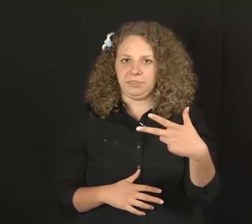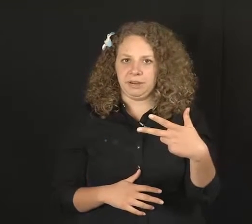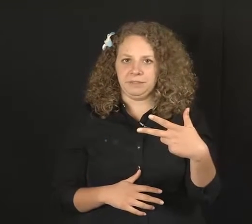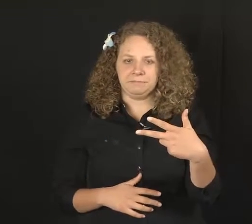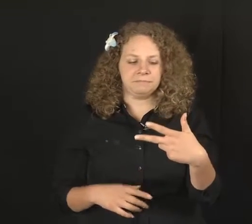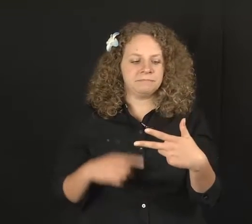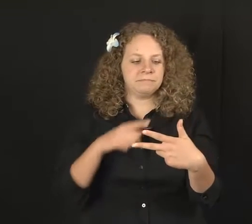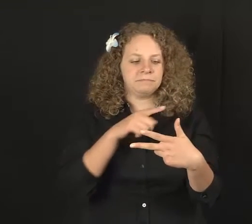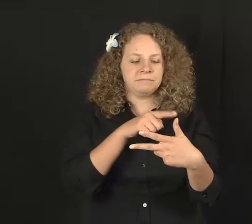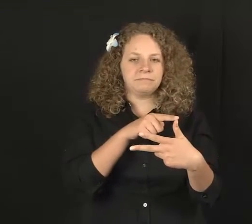three,